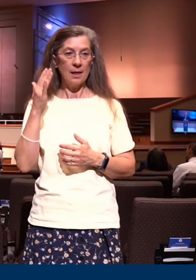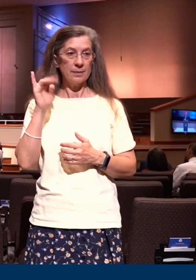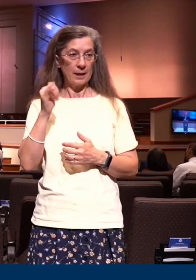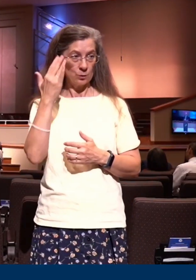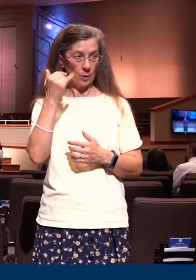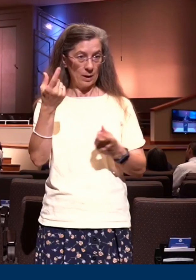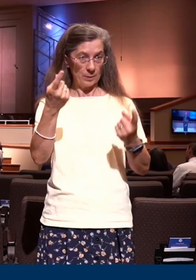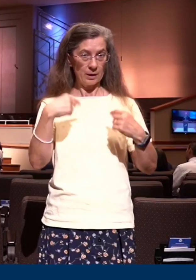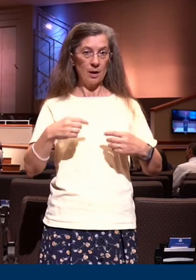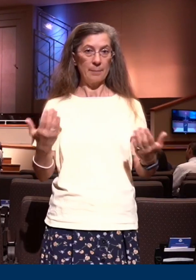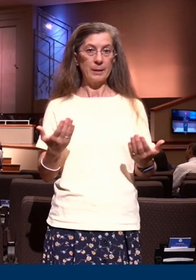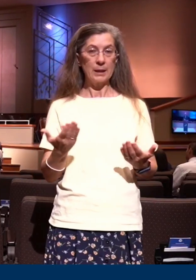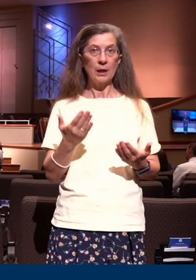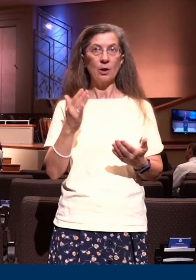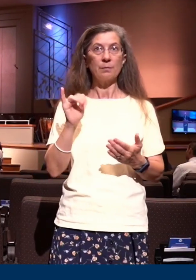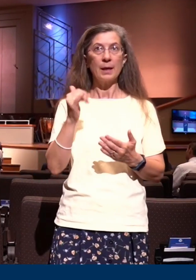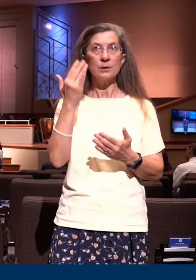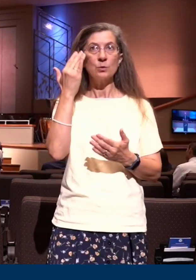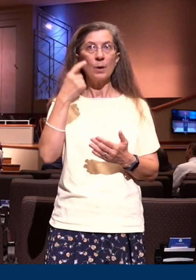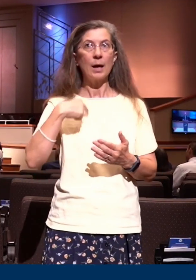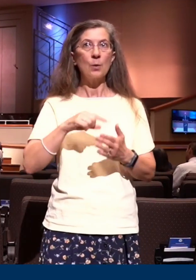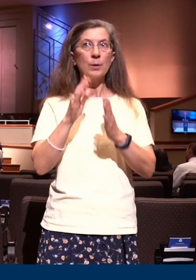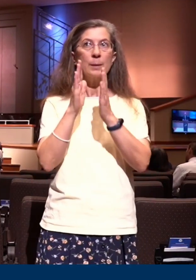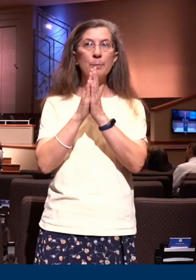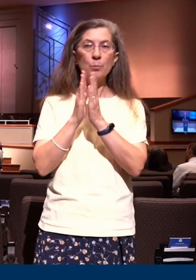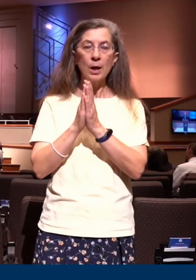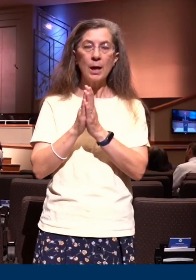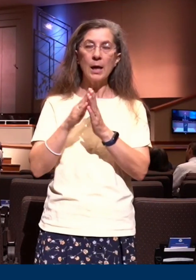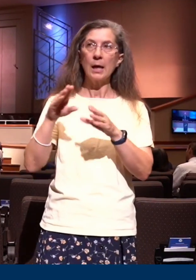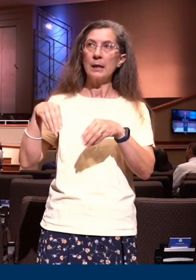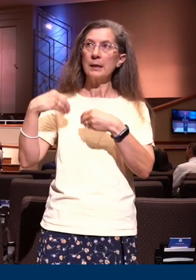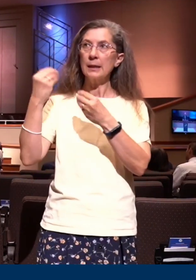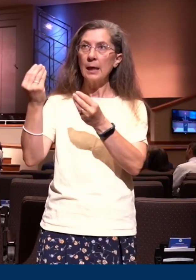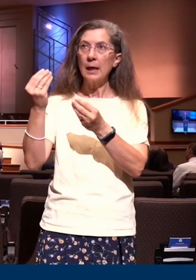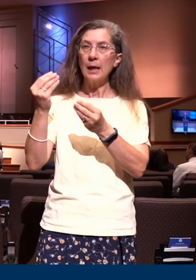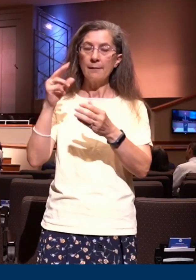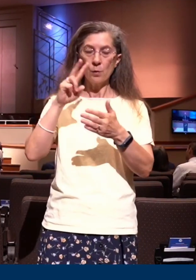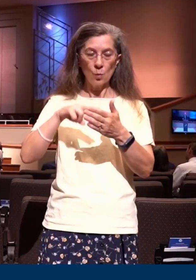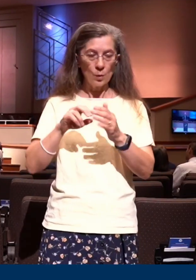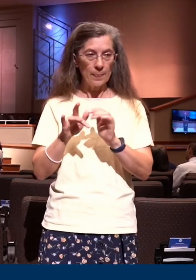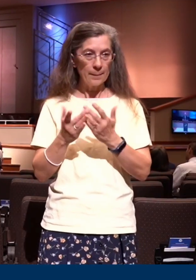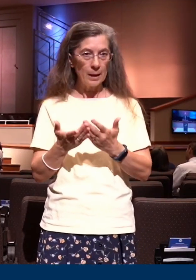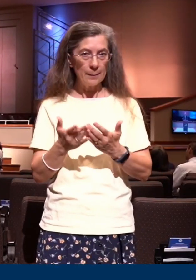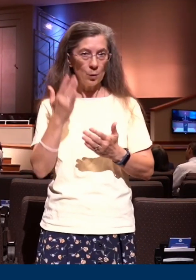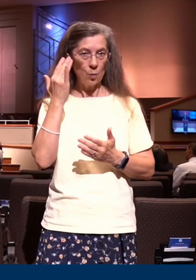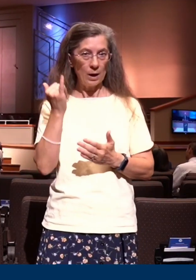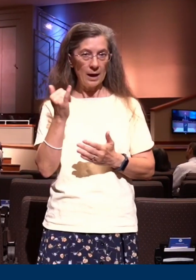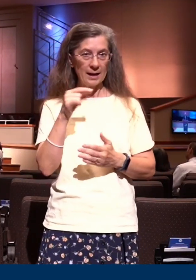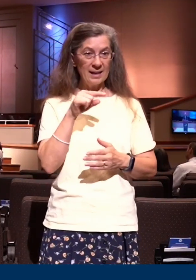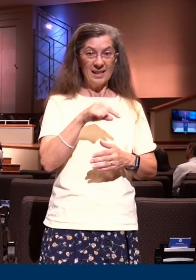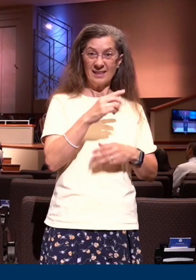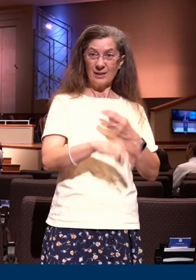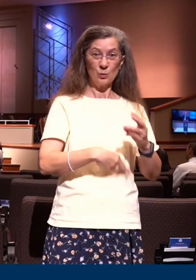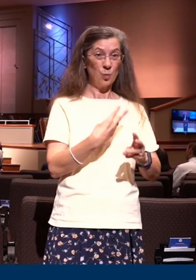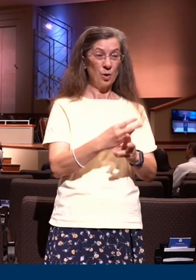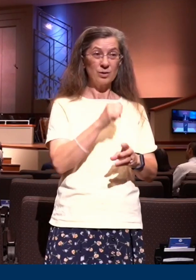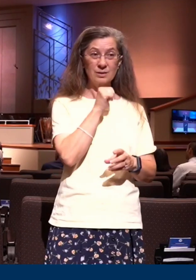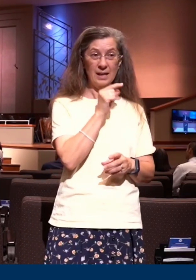And that's why we'll pray and read the Bible tomorrow because this world is not our home. We are seeking the things which